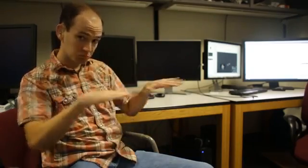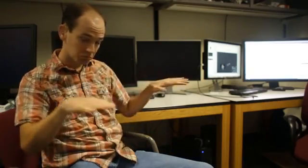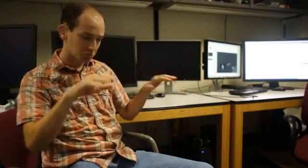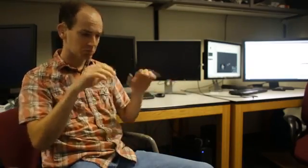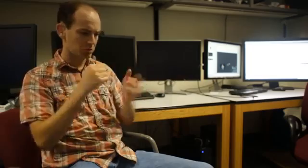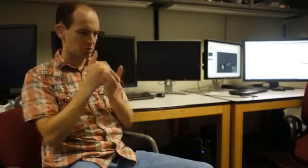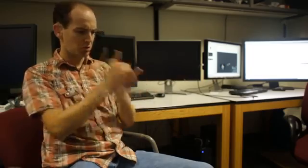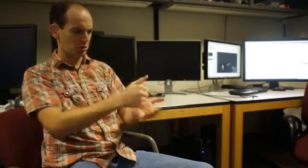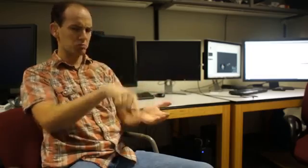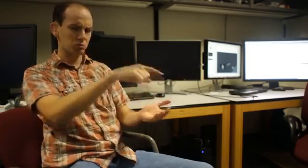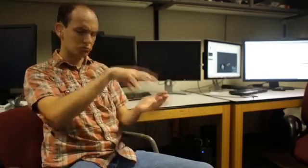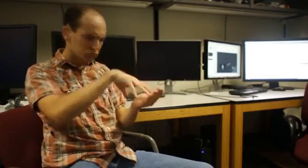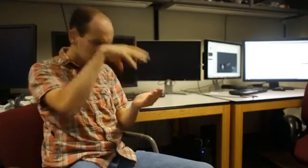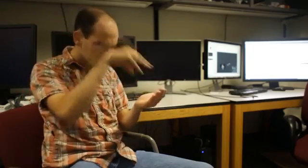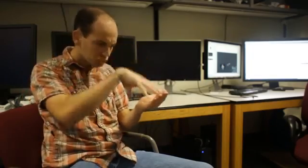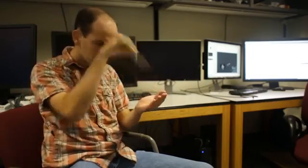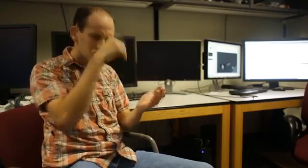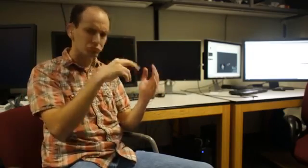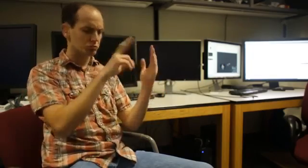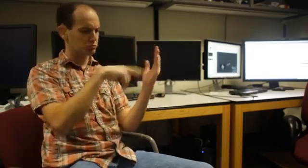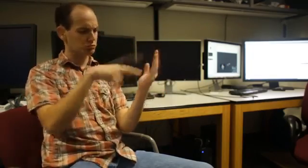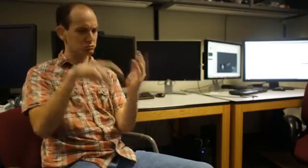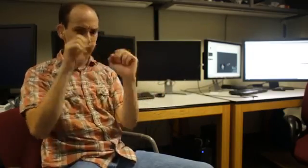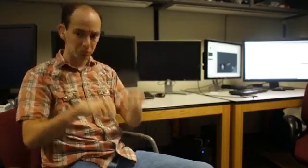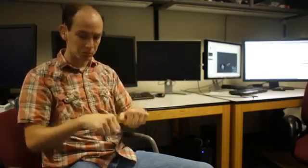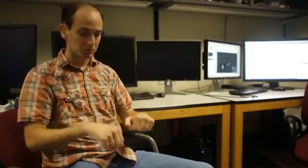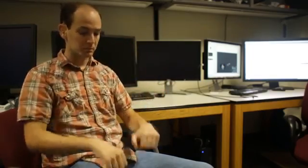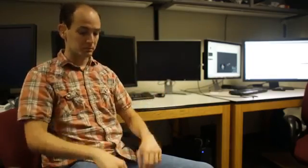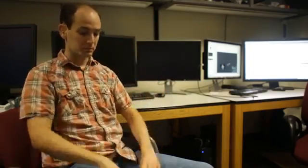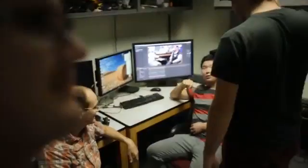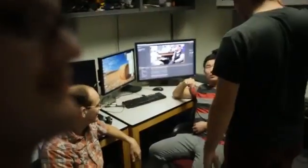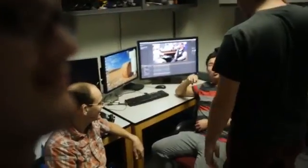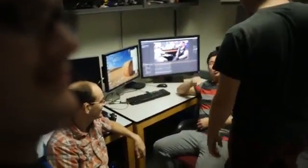One thing it can do is help deaf children learn how to read.